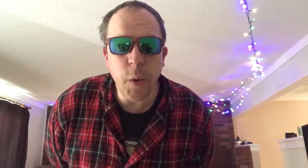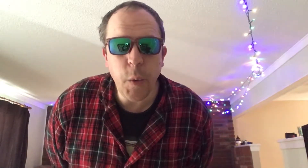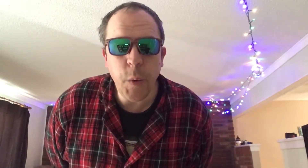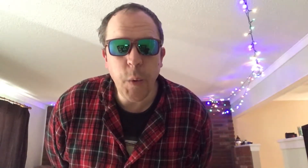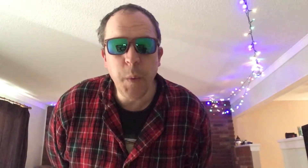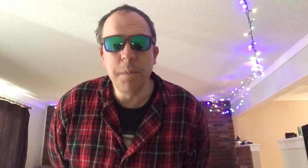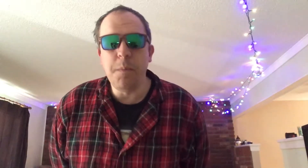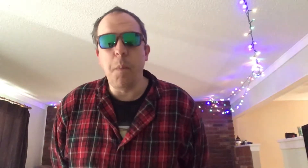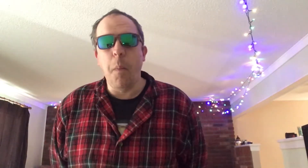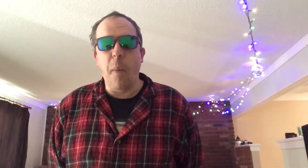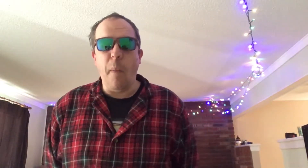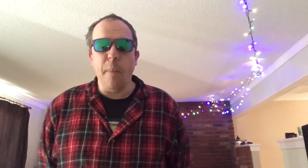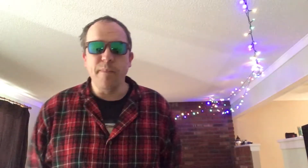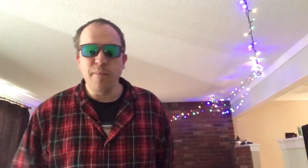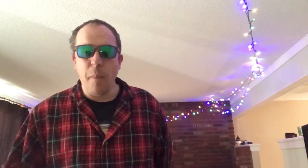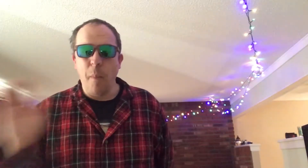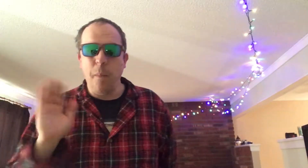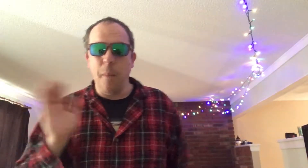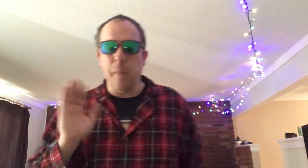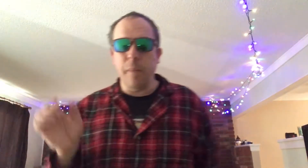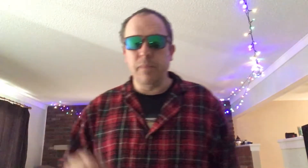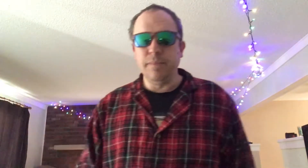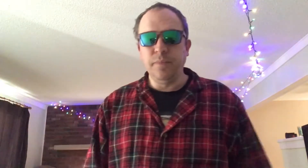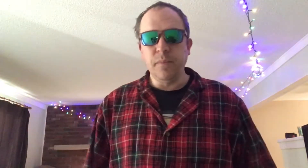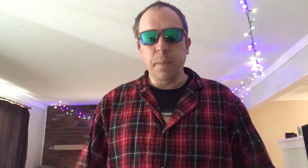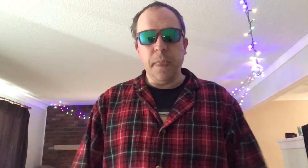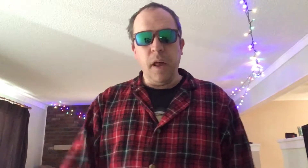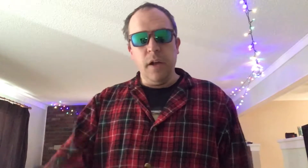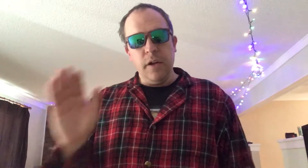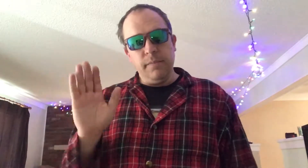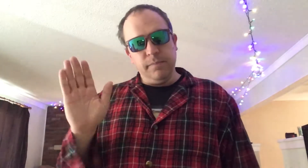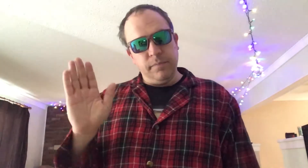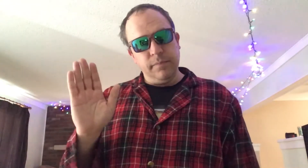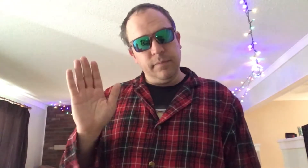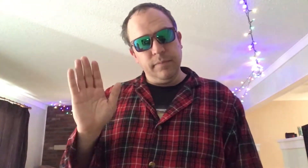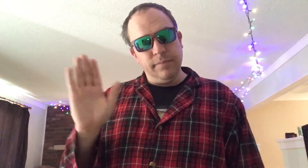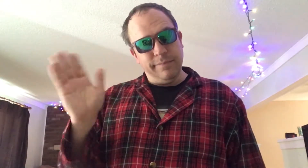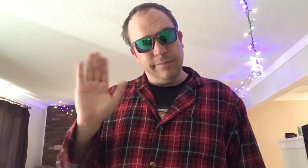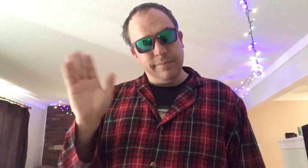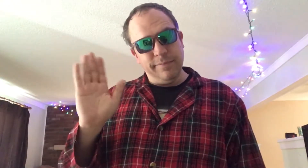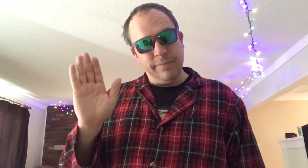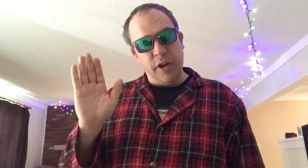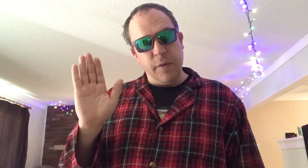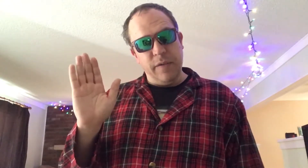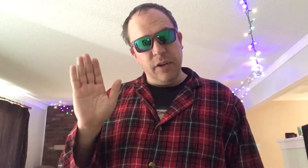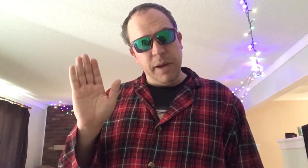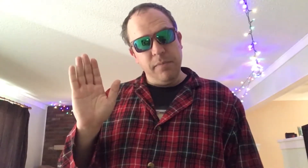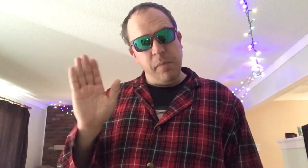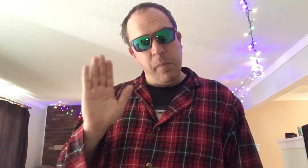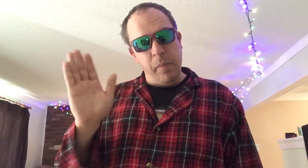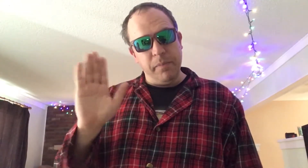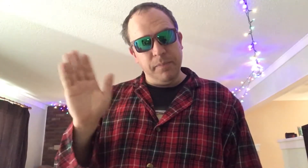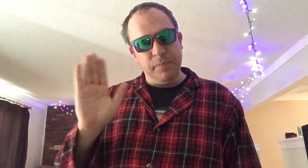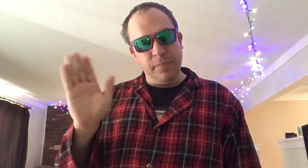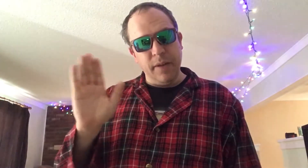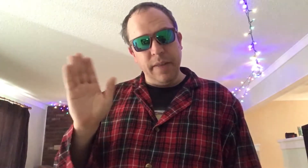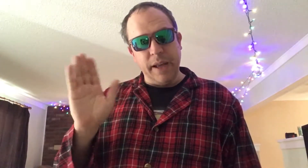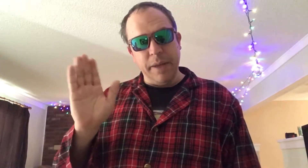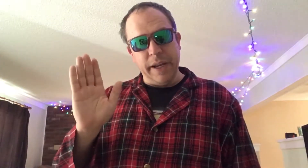are you waving to me? that can be a